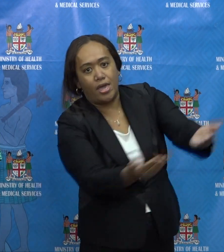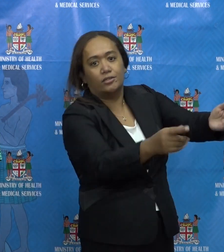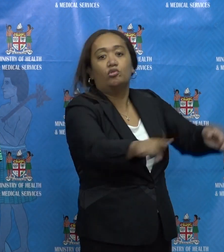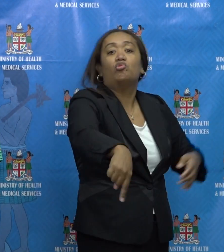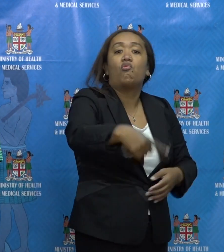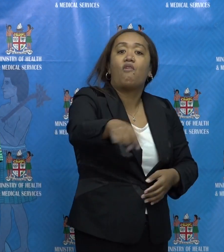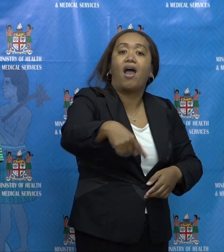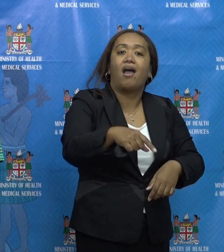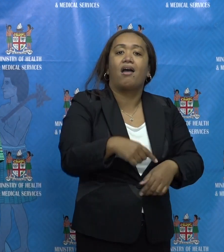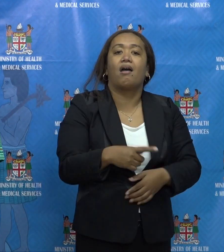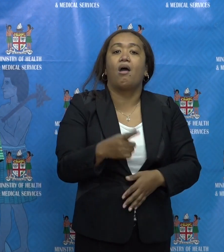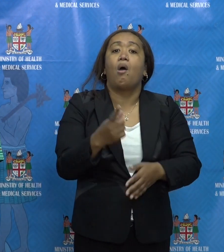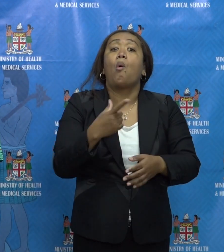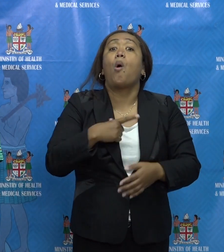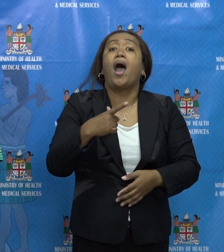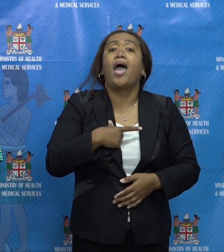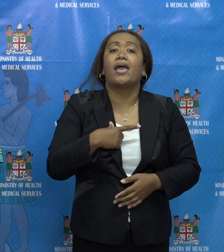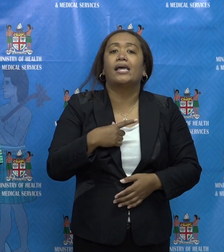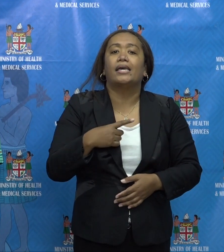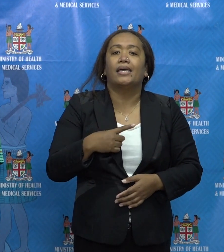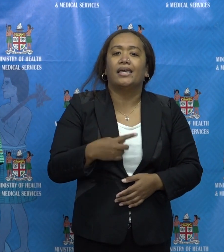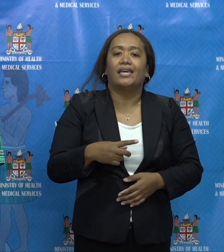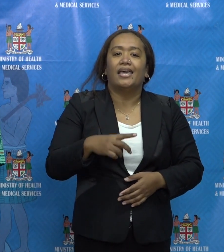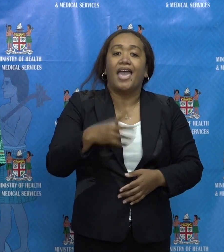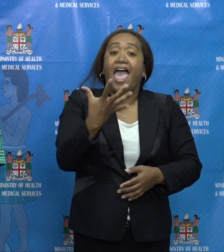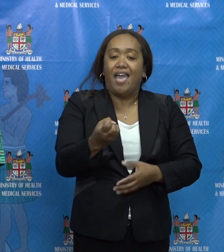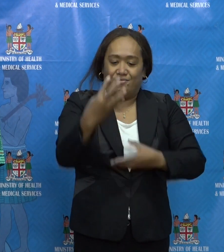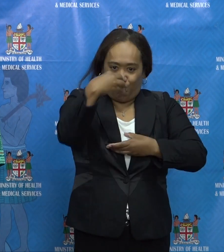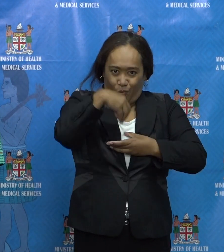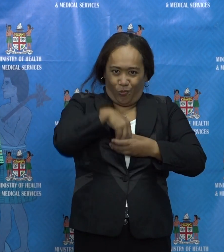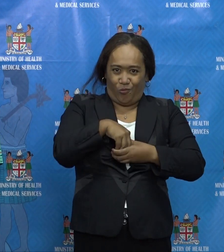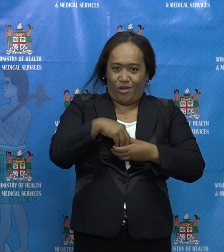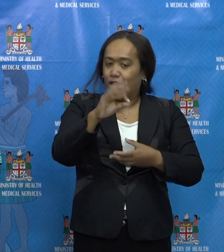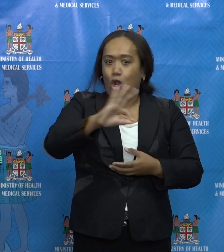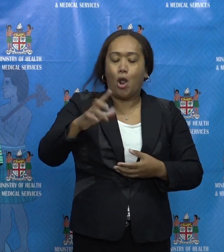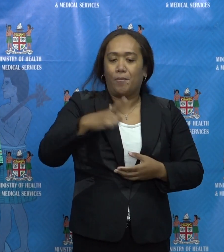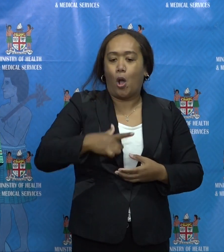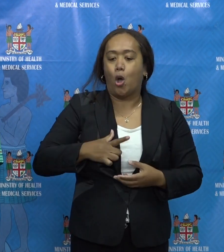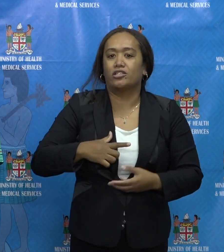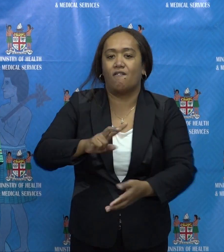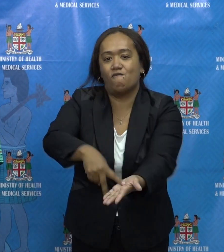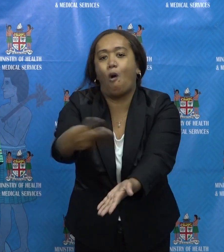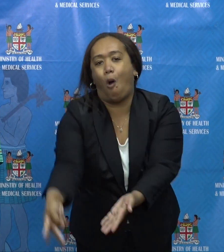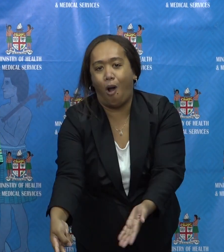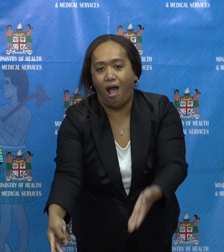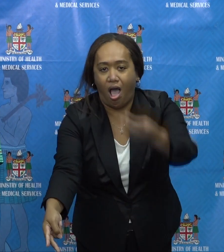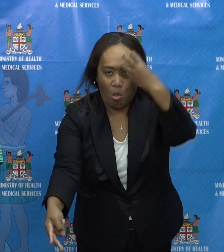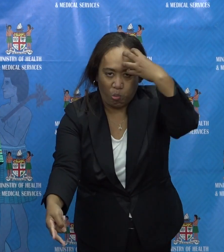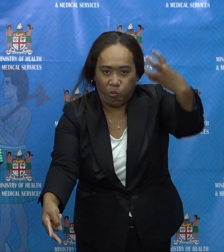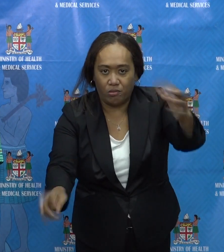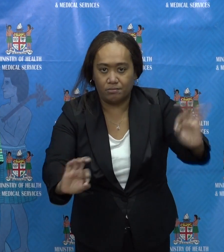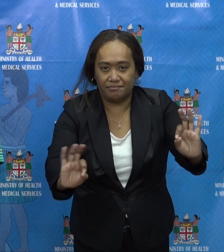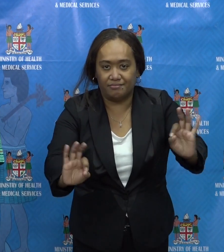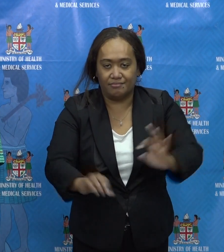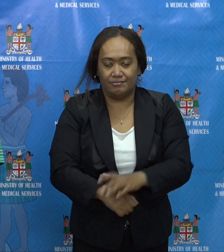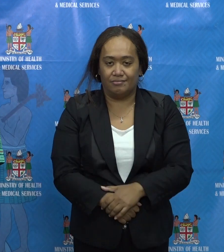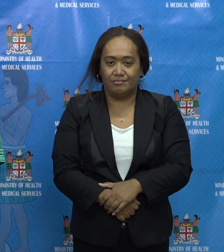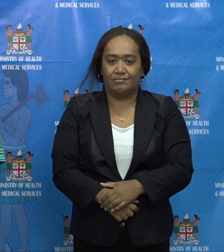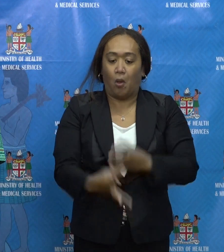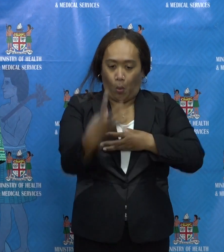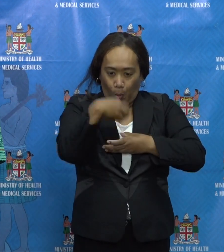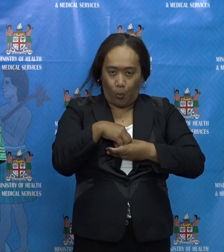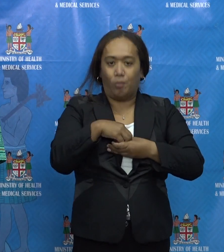it was because of the symptoms that they saw, not because of the fall. So I can establish that 100 percent. I'm sure of that one now.